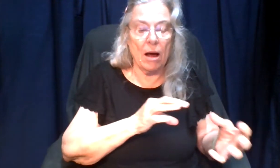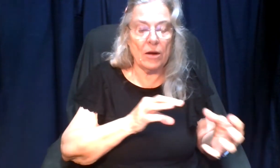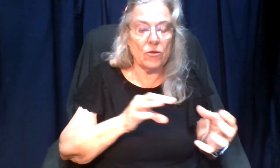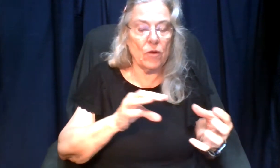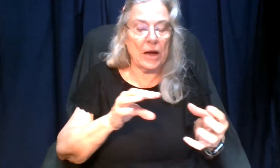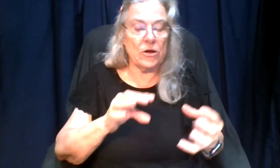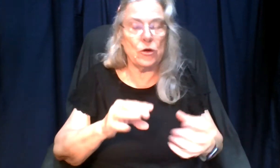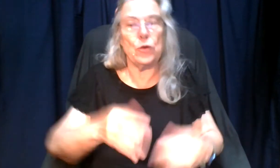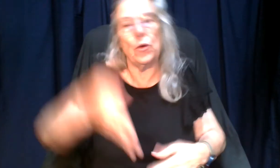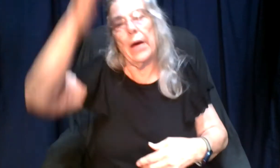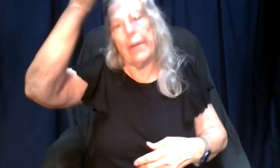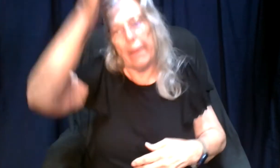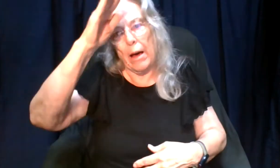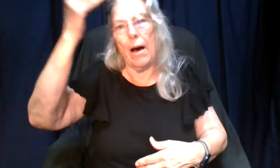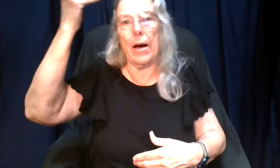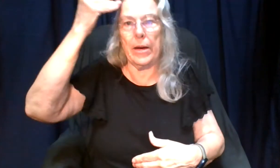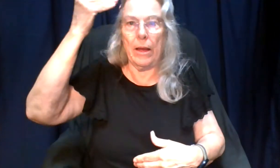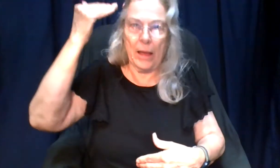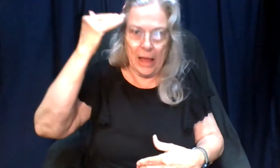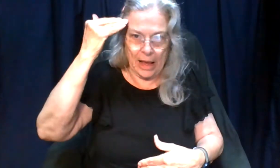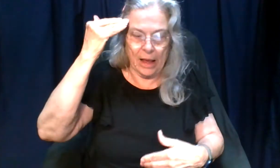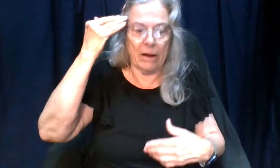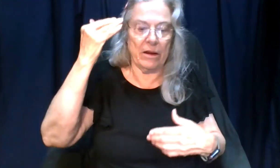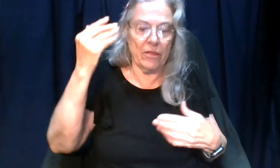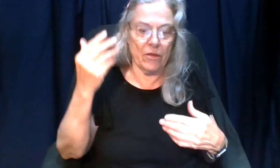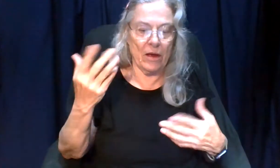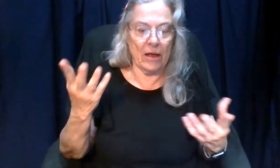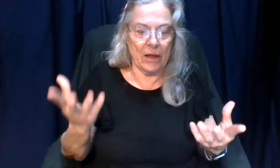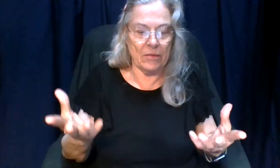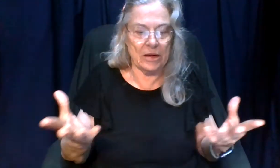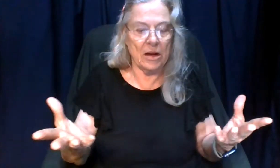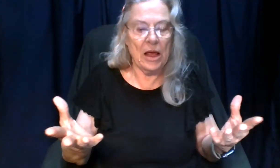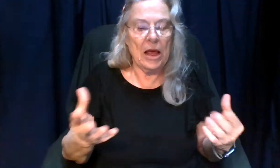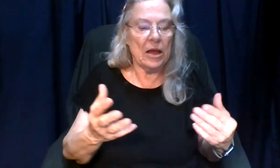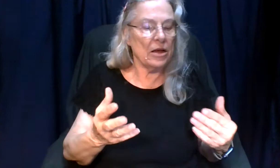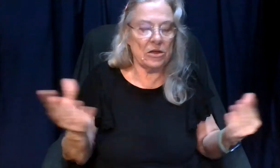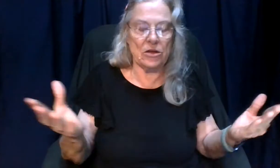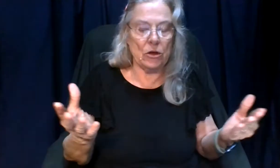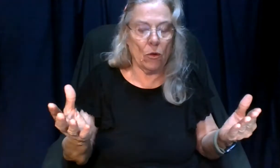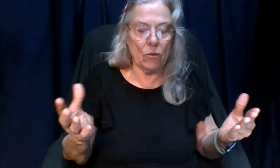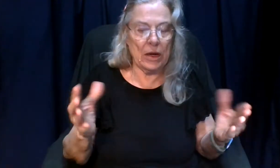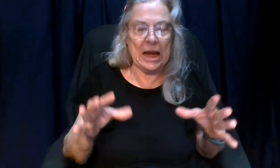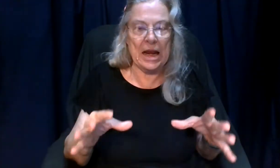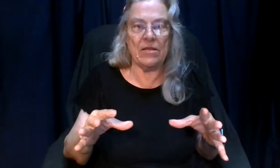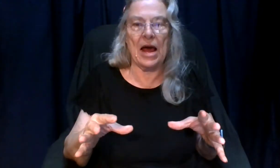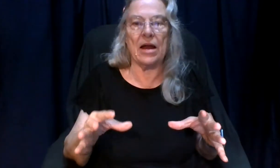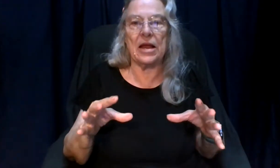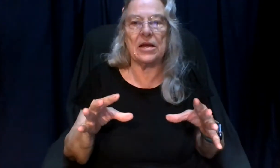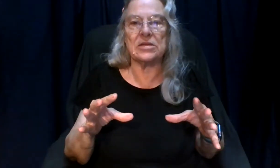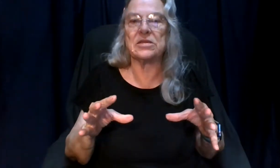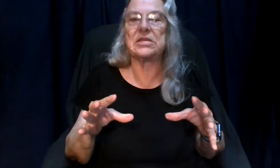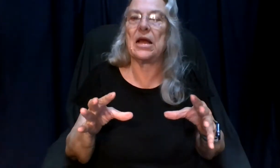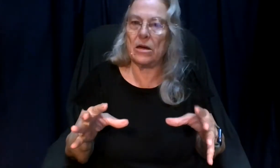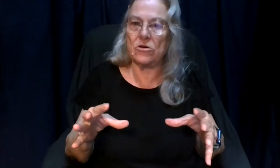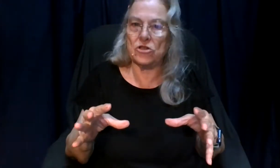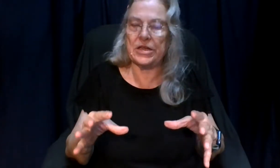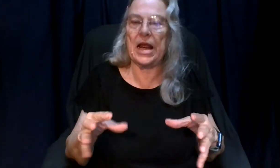try to do godhead and then you don't need that it is the understanding